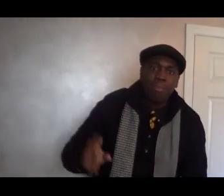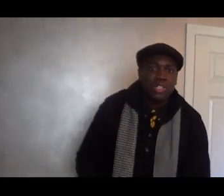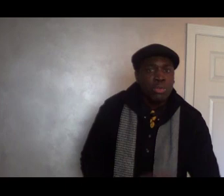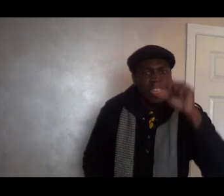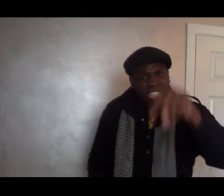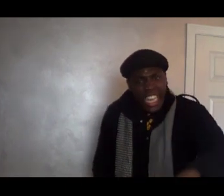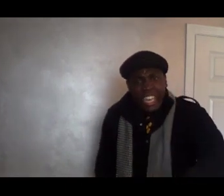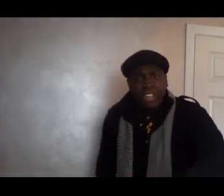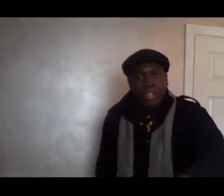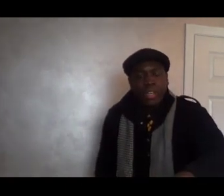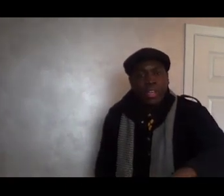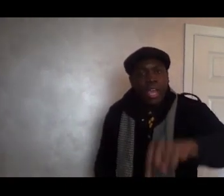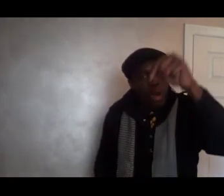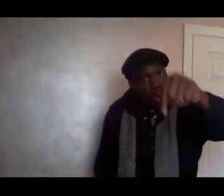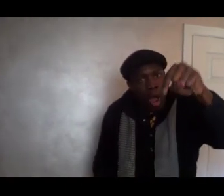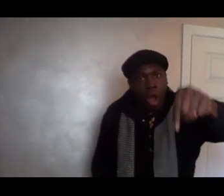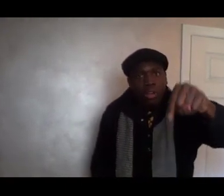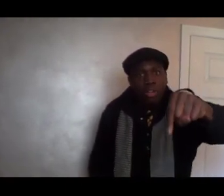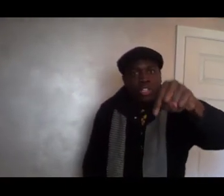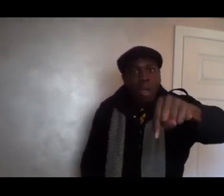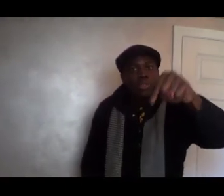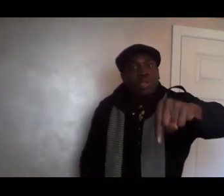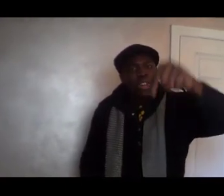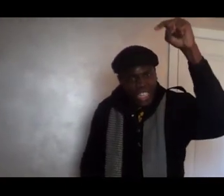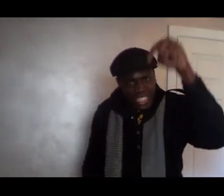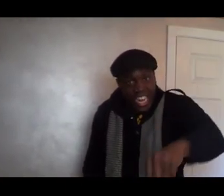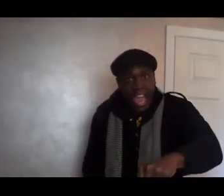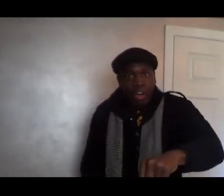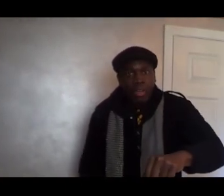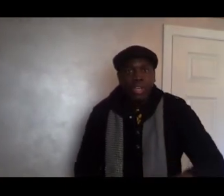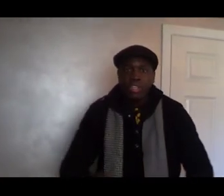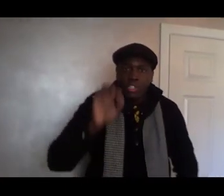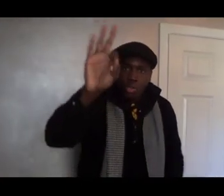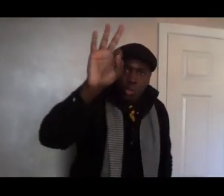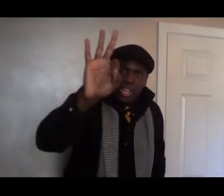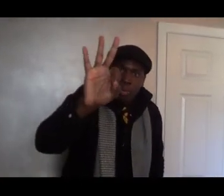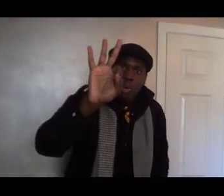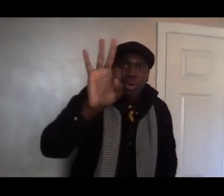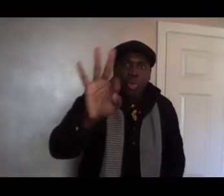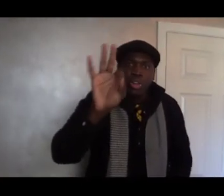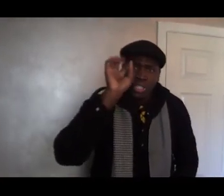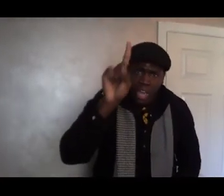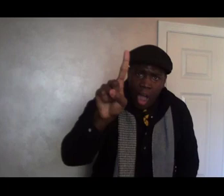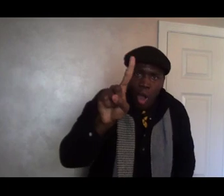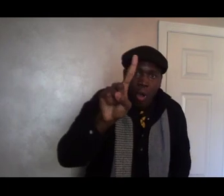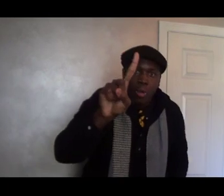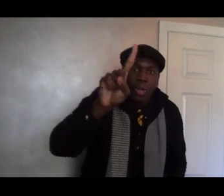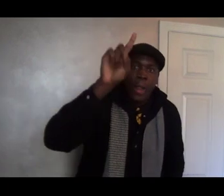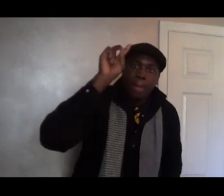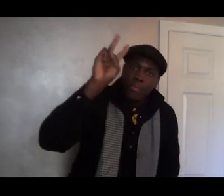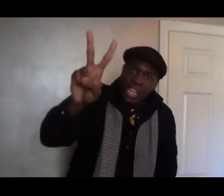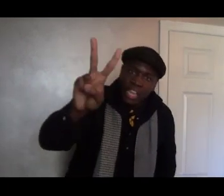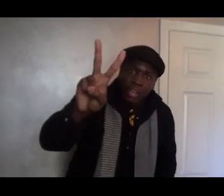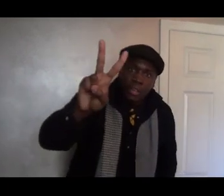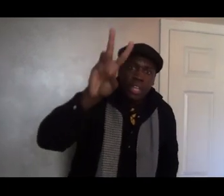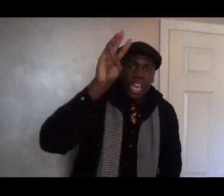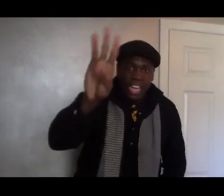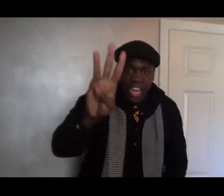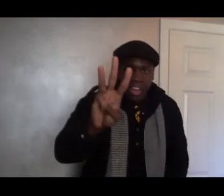opportunities healed. And I want all of those opportunities now. So three important words. All healed and now.